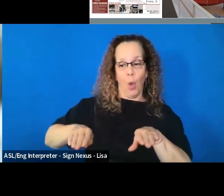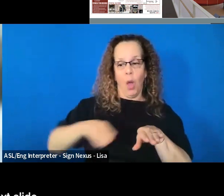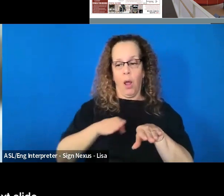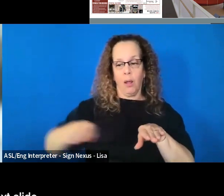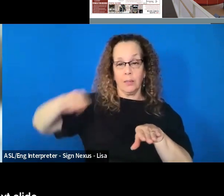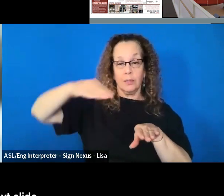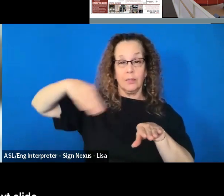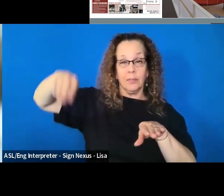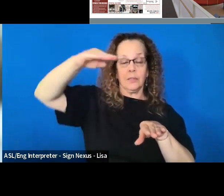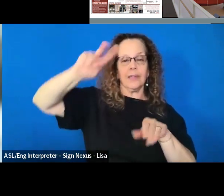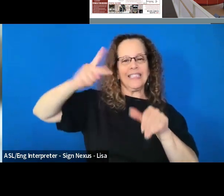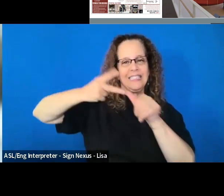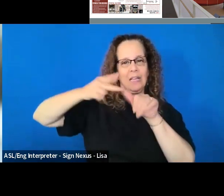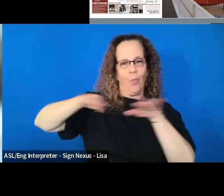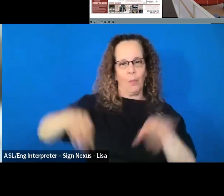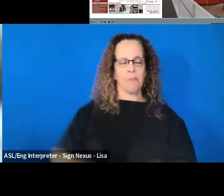And the slide.